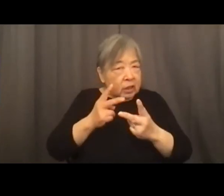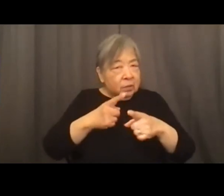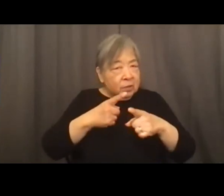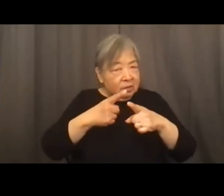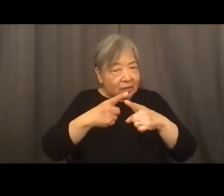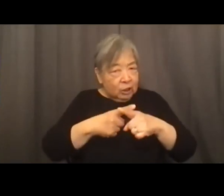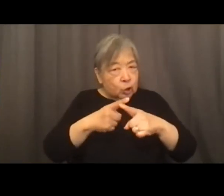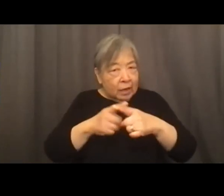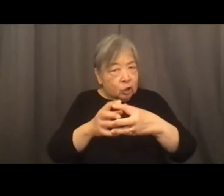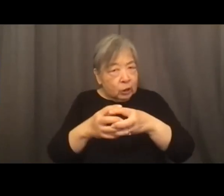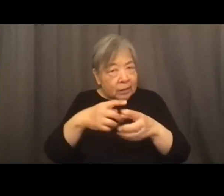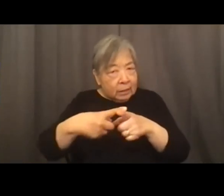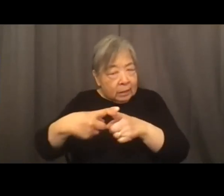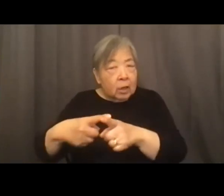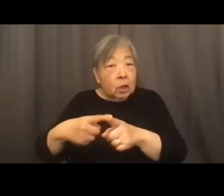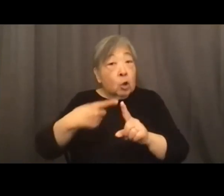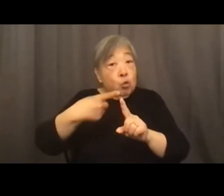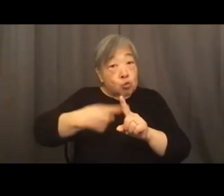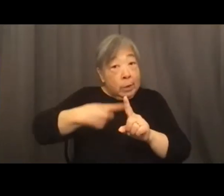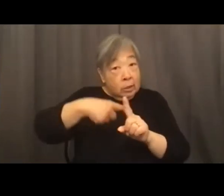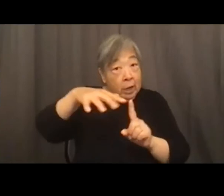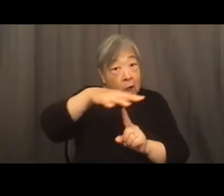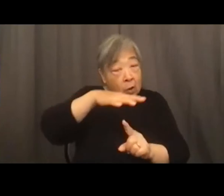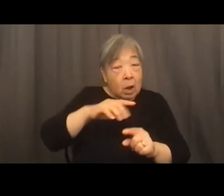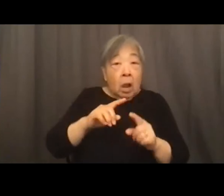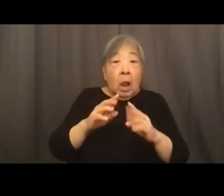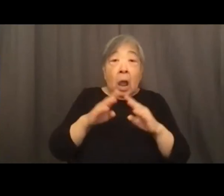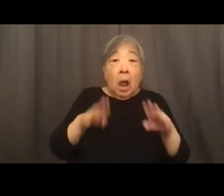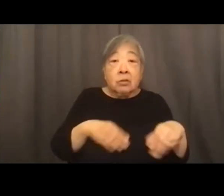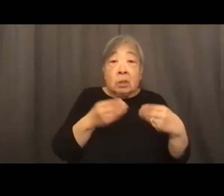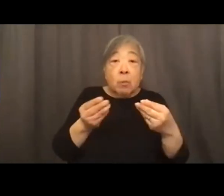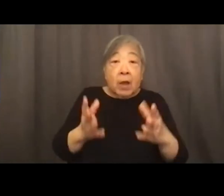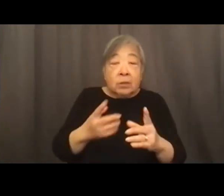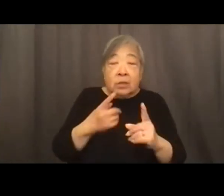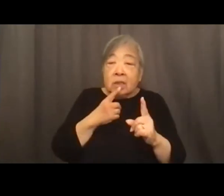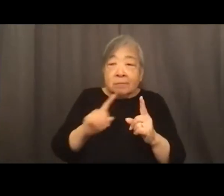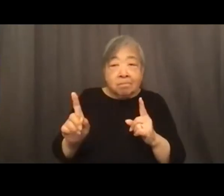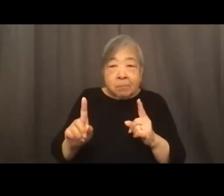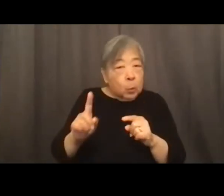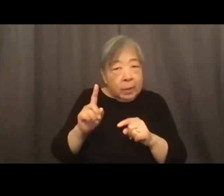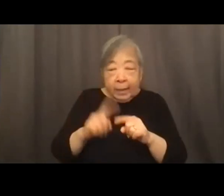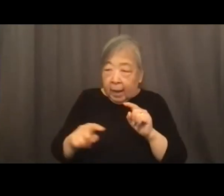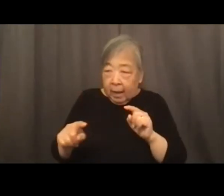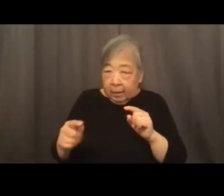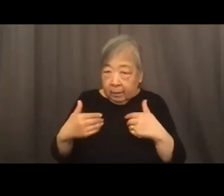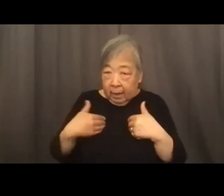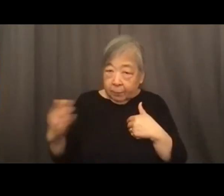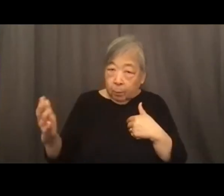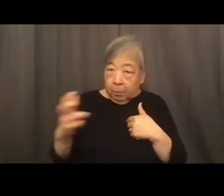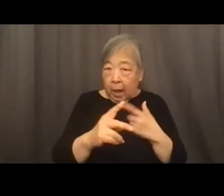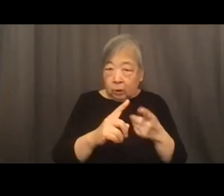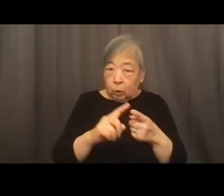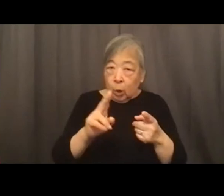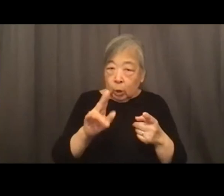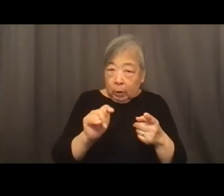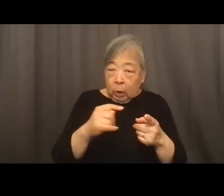and it was actually in rental contexts where a housing provider said you know we can't have you back into a unit because we